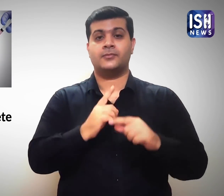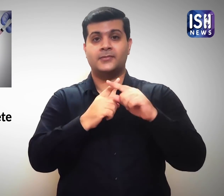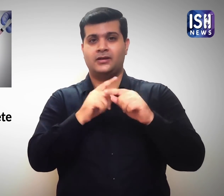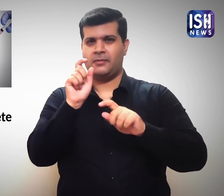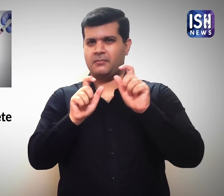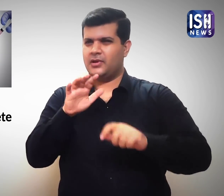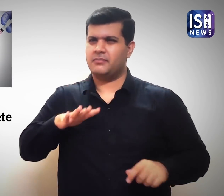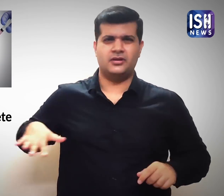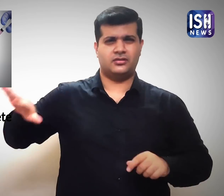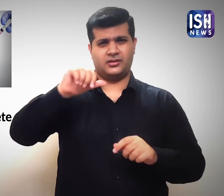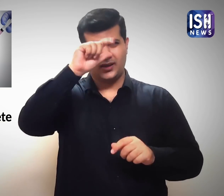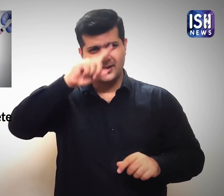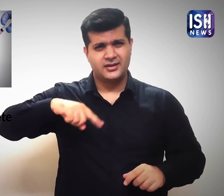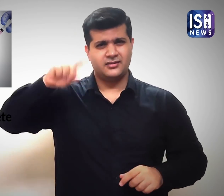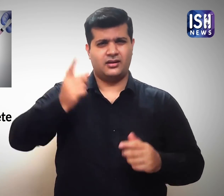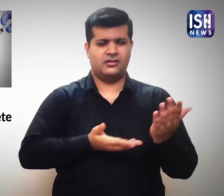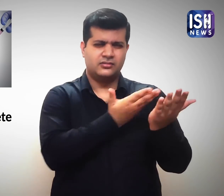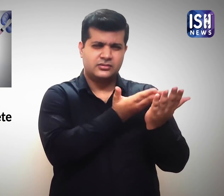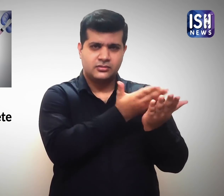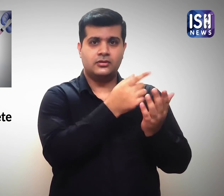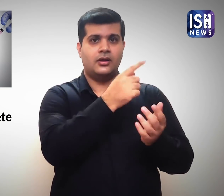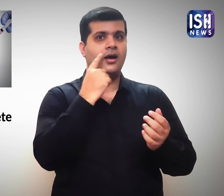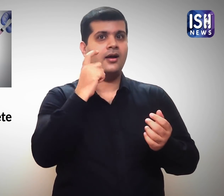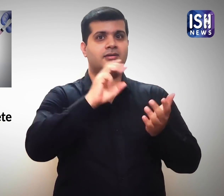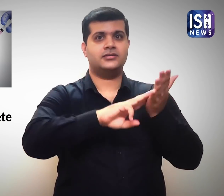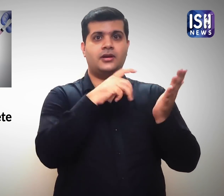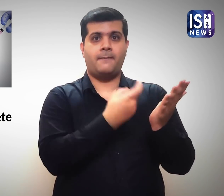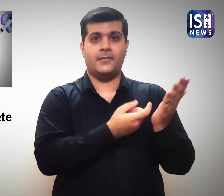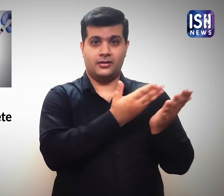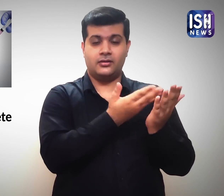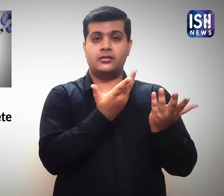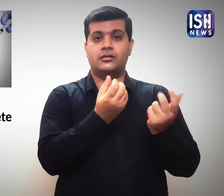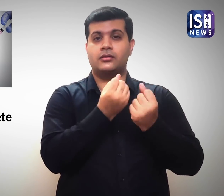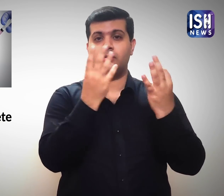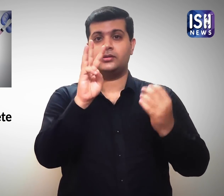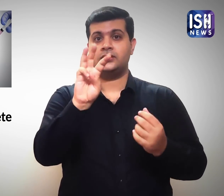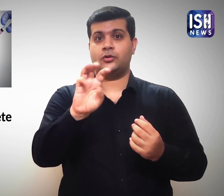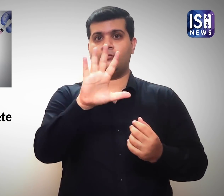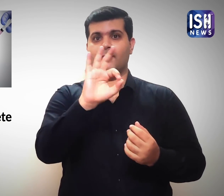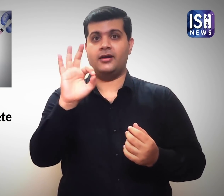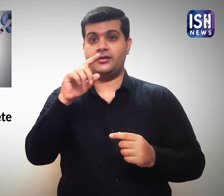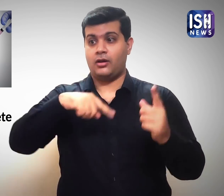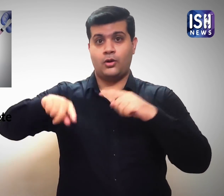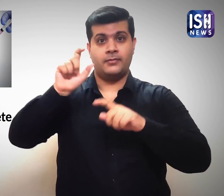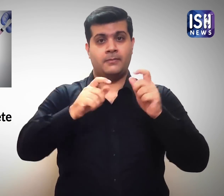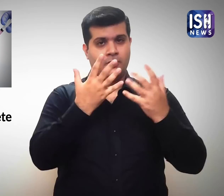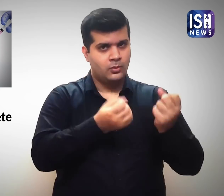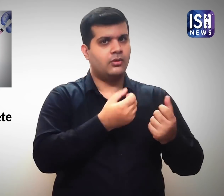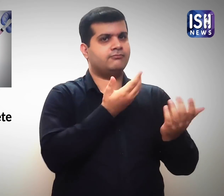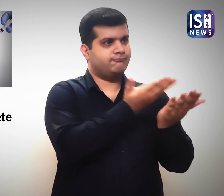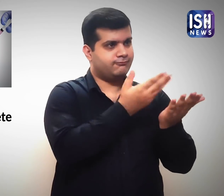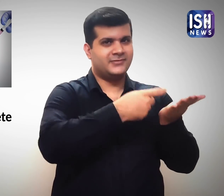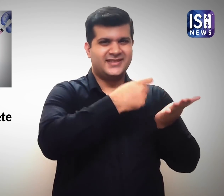About 3,500 people have registered with the ICMR to take part in the vaccine trials.